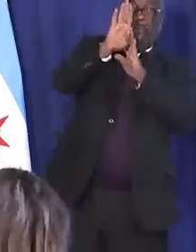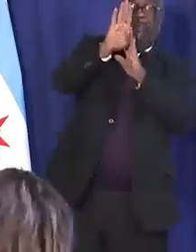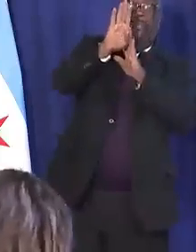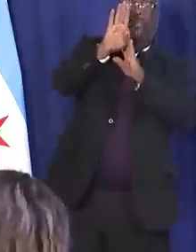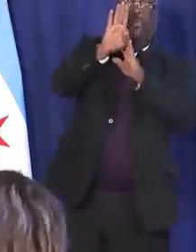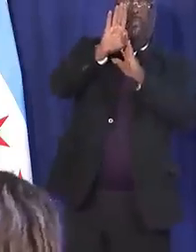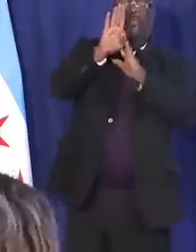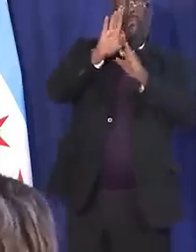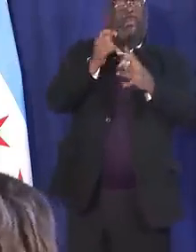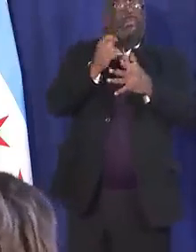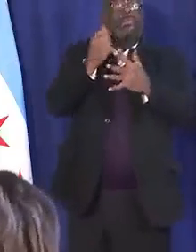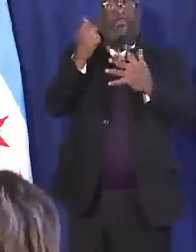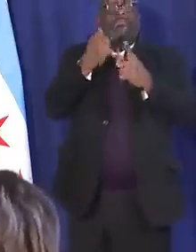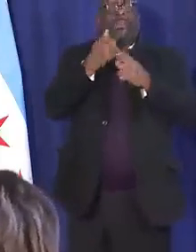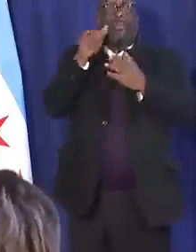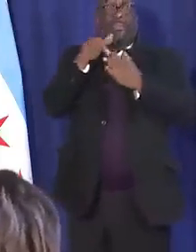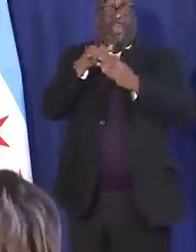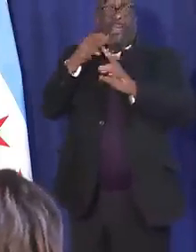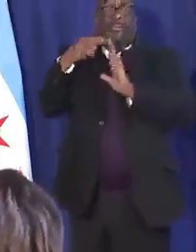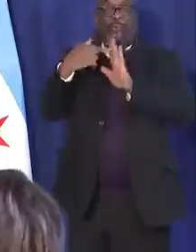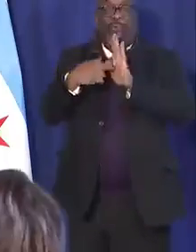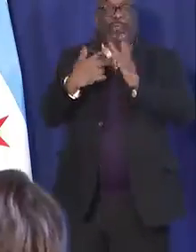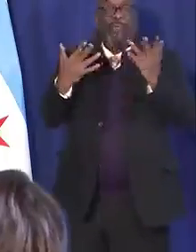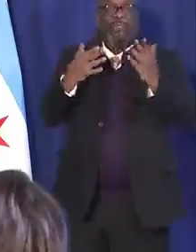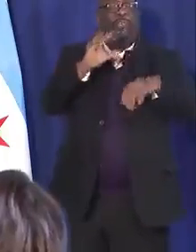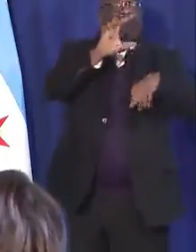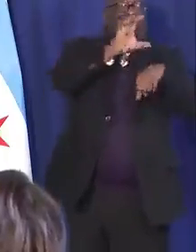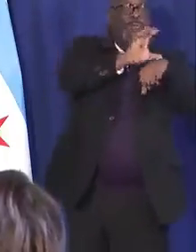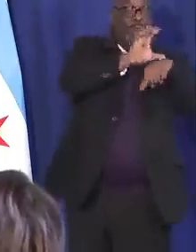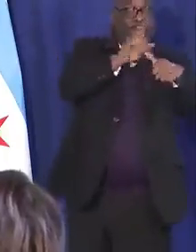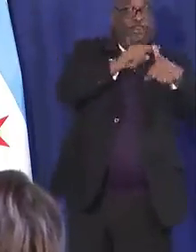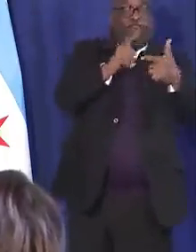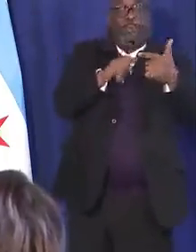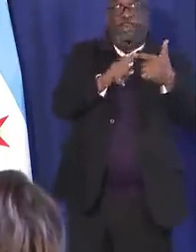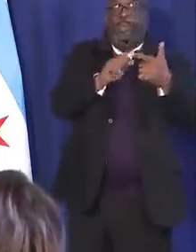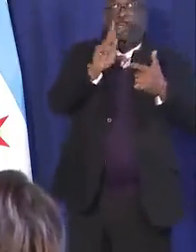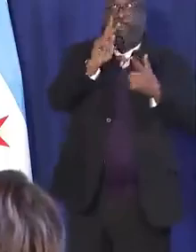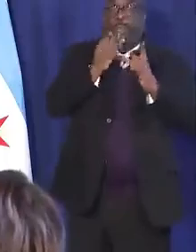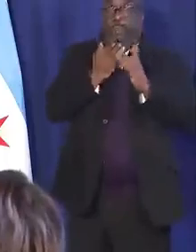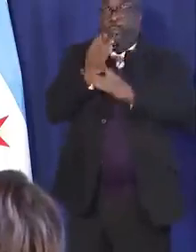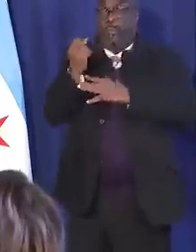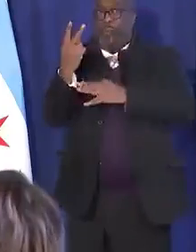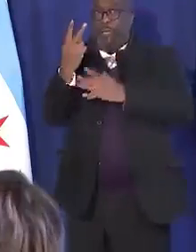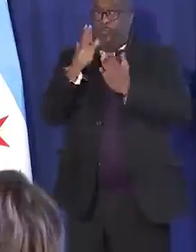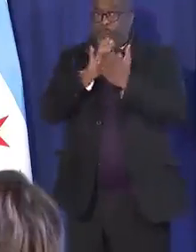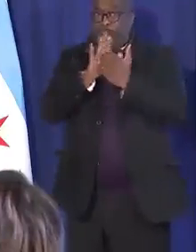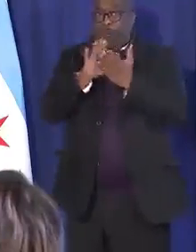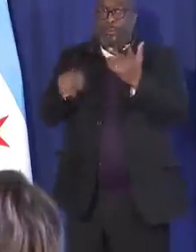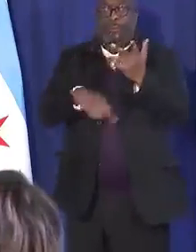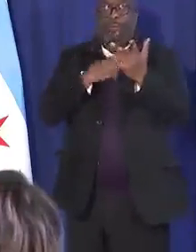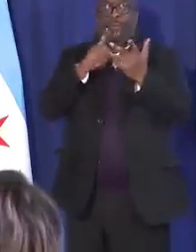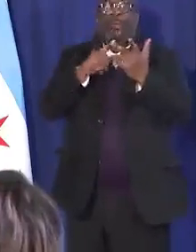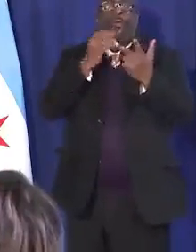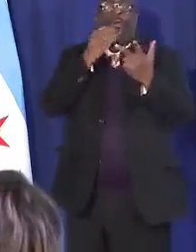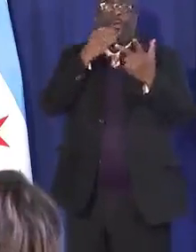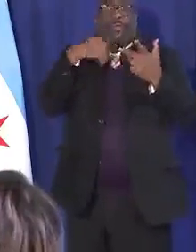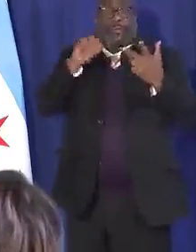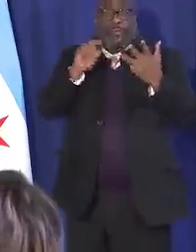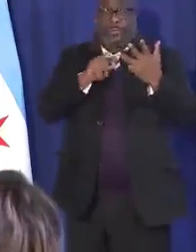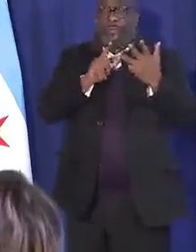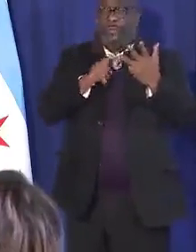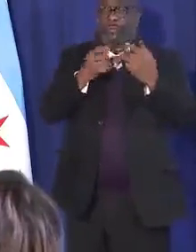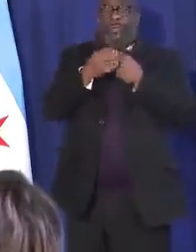Exempt from this order are houses of worship, K-12 schools, grocery stores,